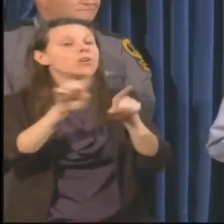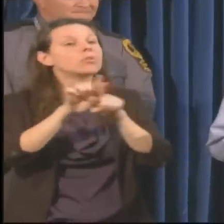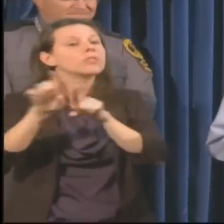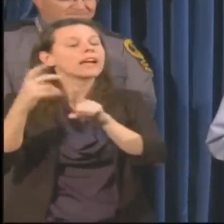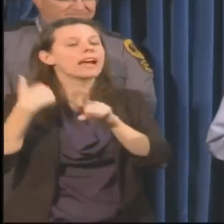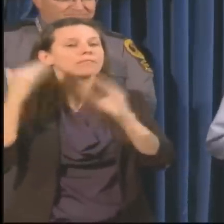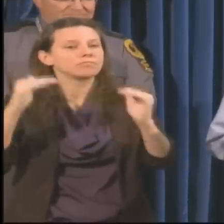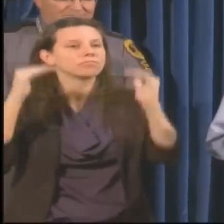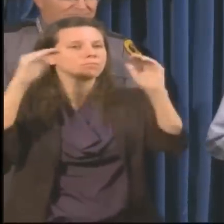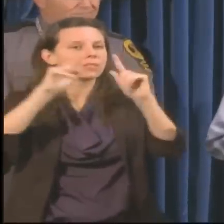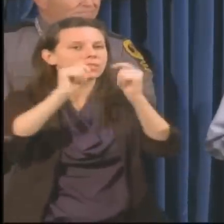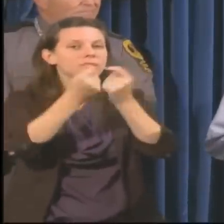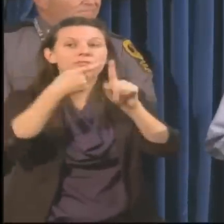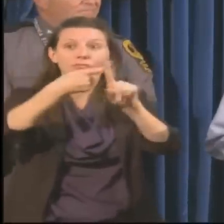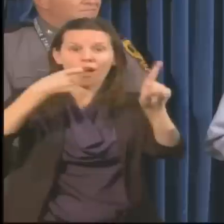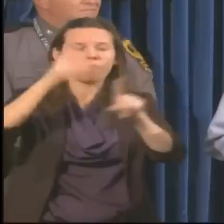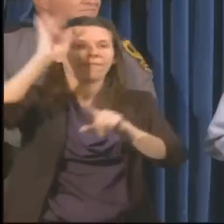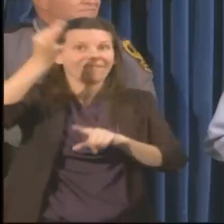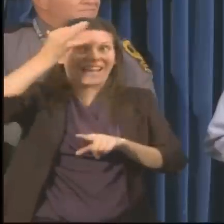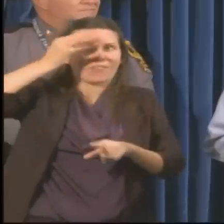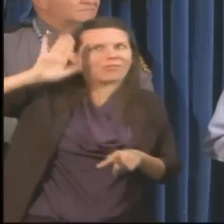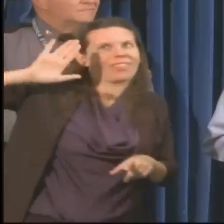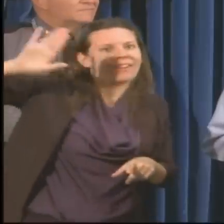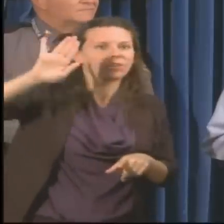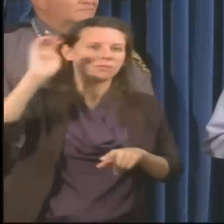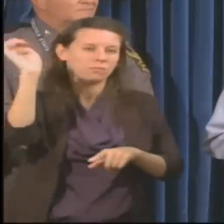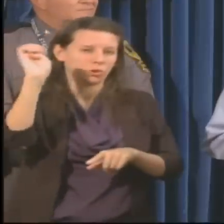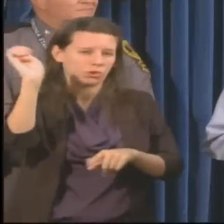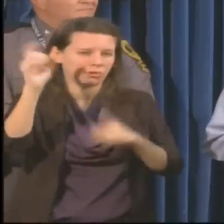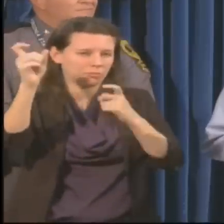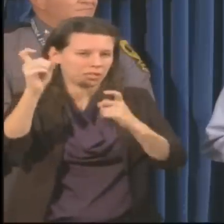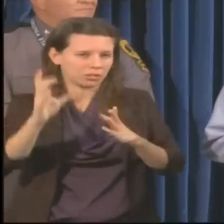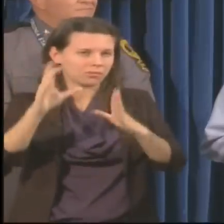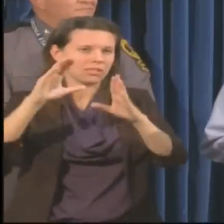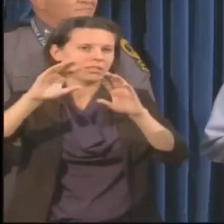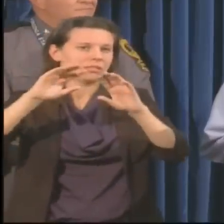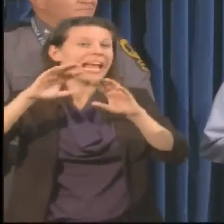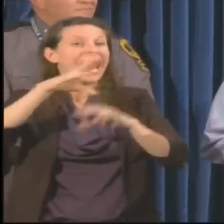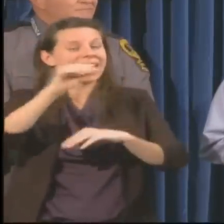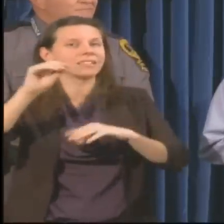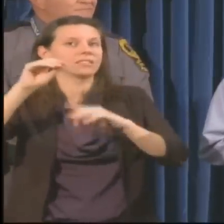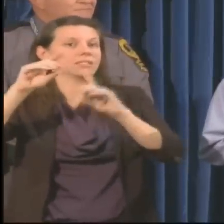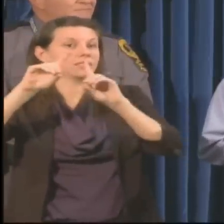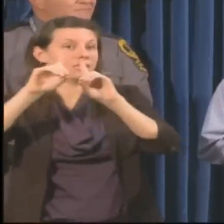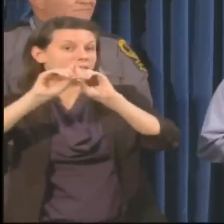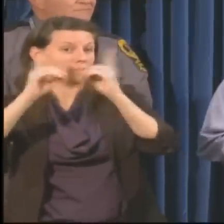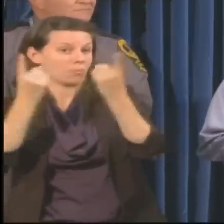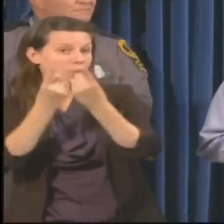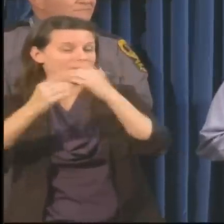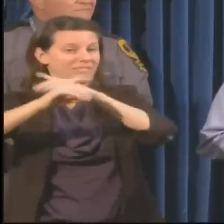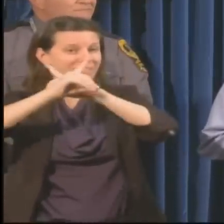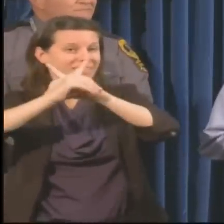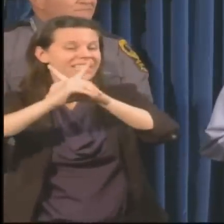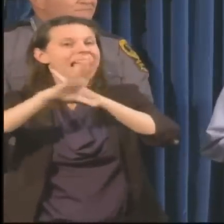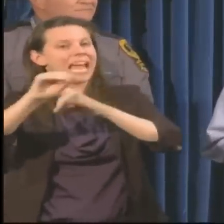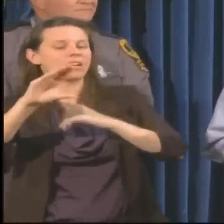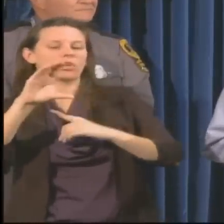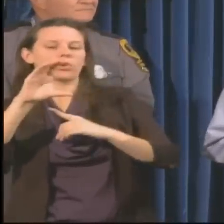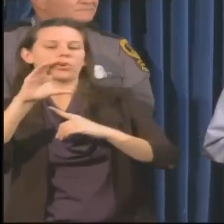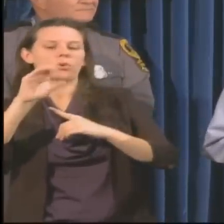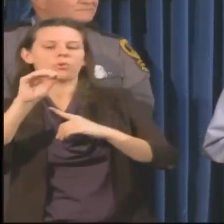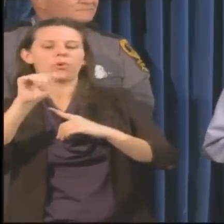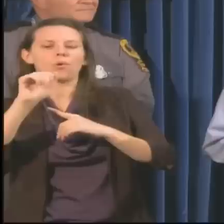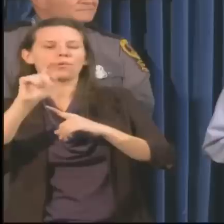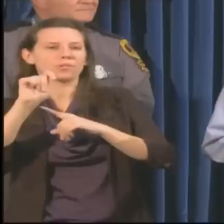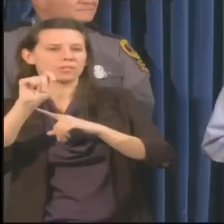team from the Federal Emergency Management Agency and from the Department of Defense and from the Coast Guard. All those folks are in place here at the Emergency